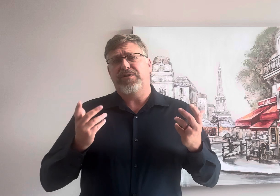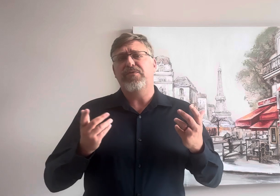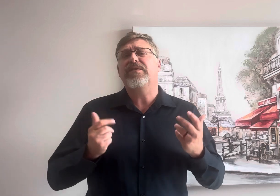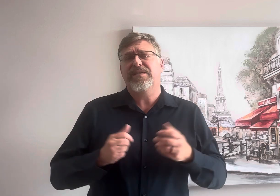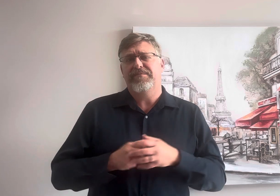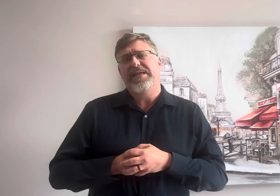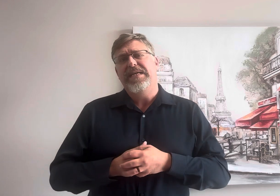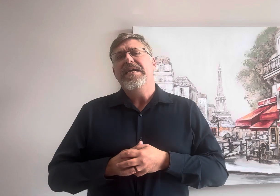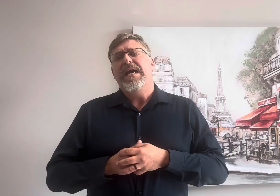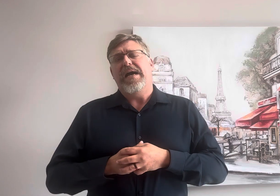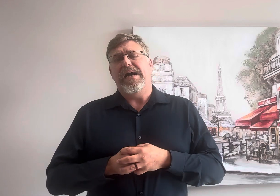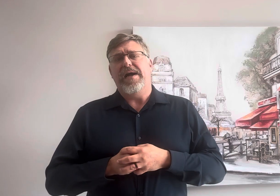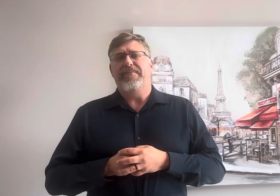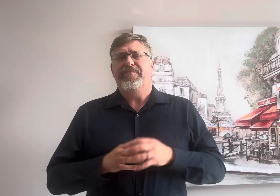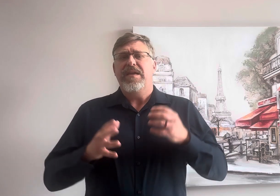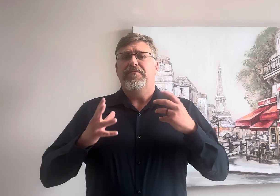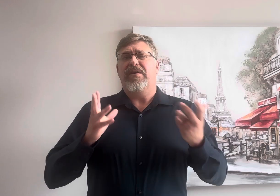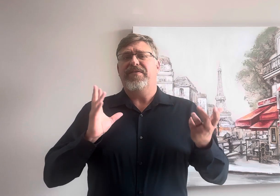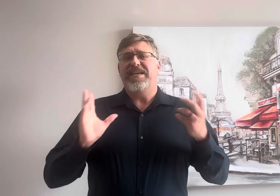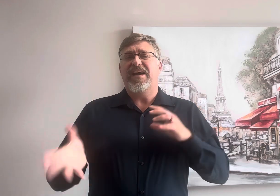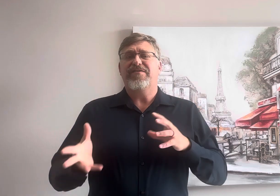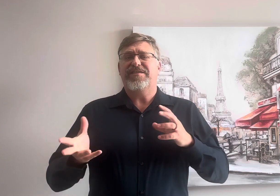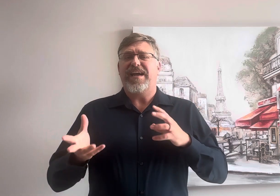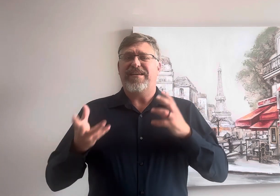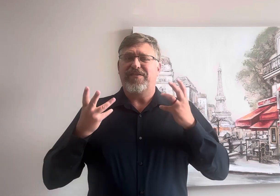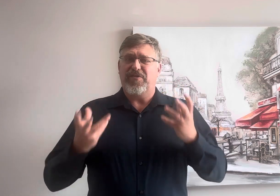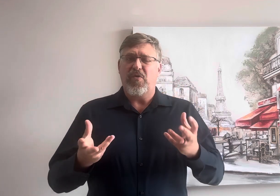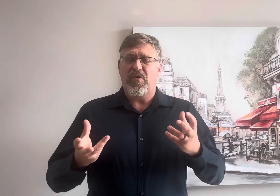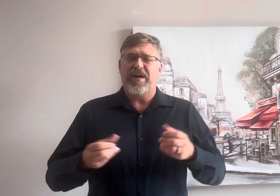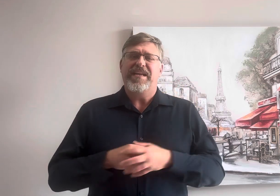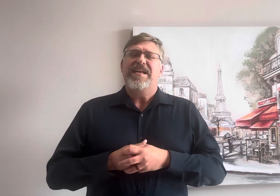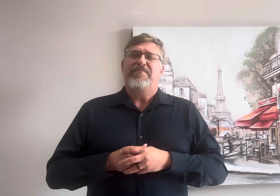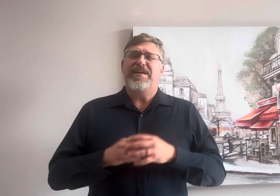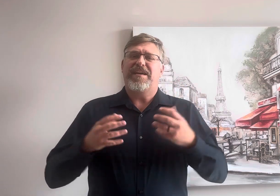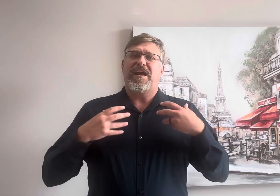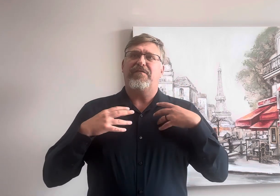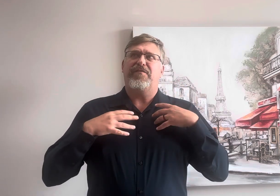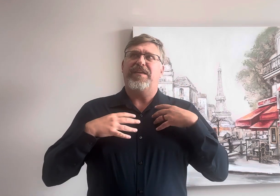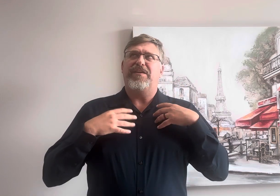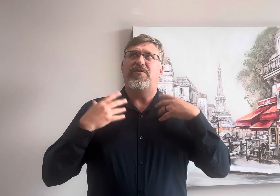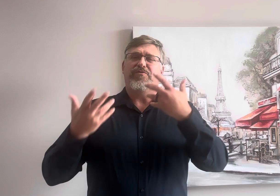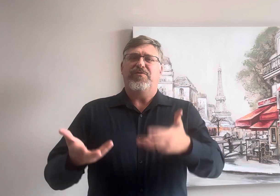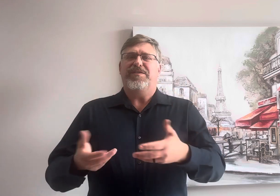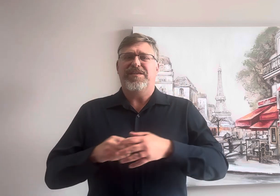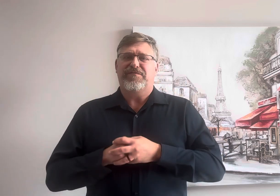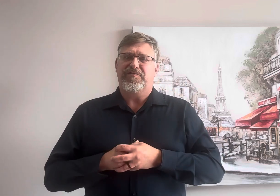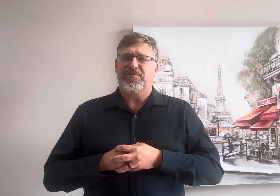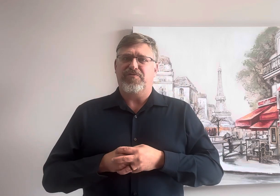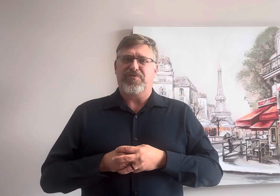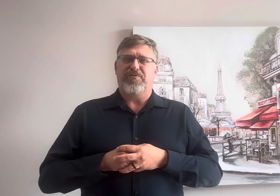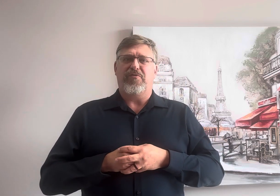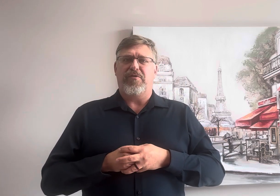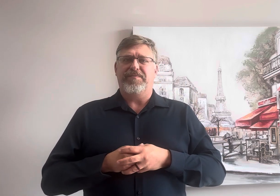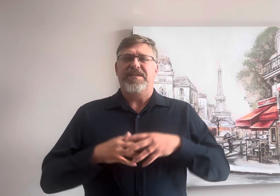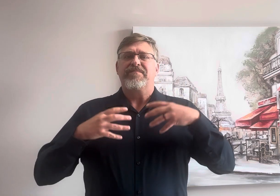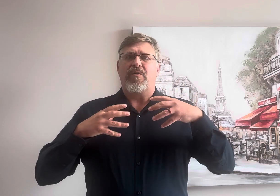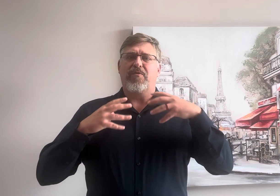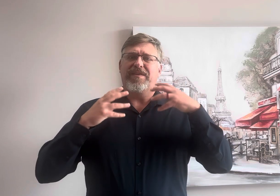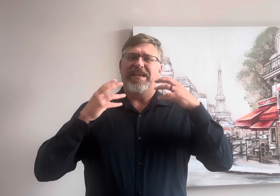tool to me um but on the other side of the coin being careful that you don't do it just for social norms or that